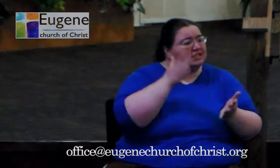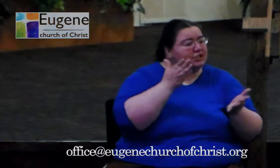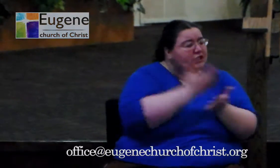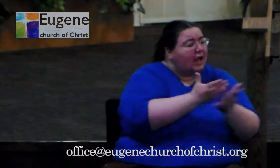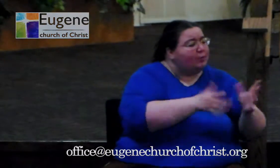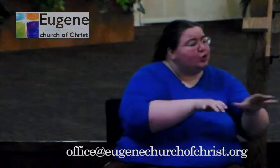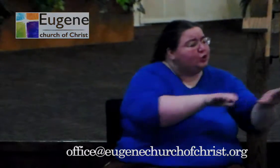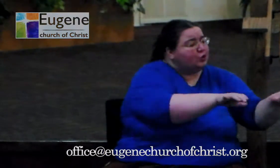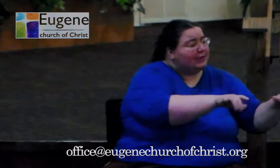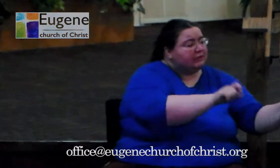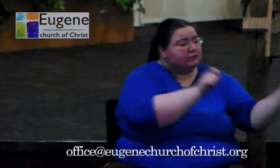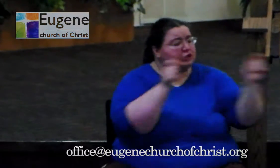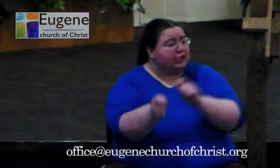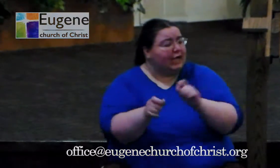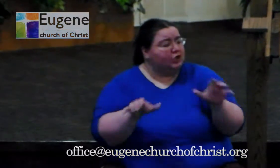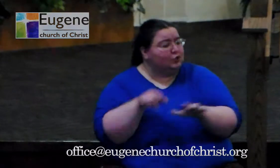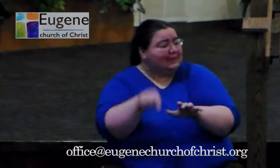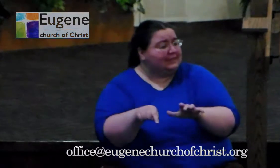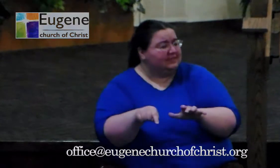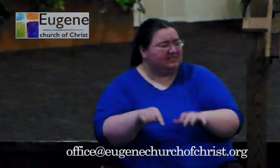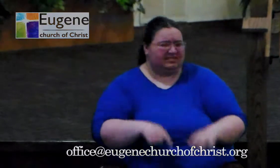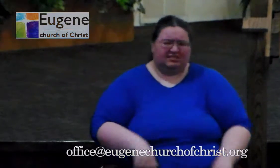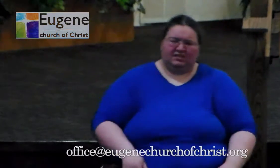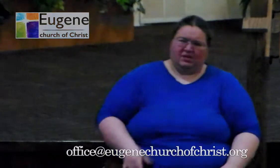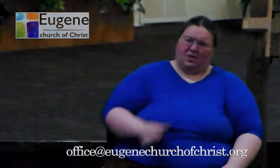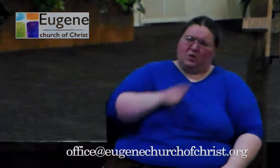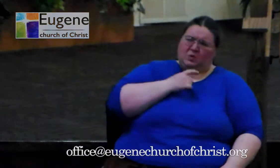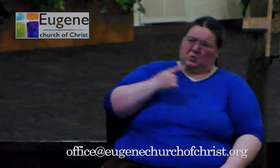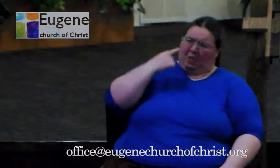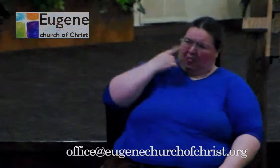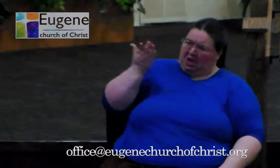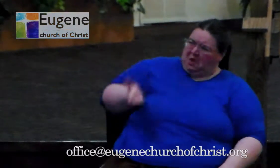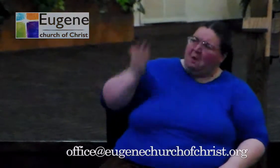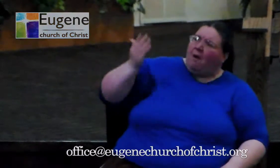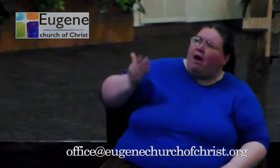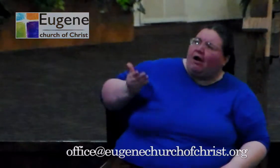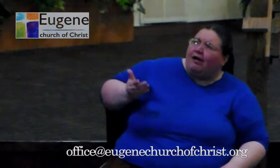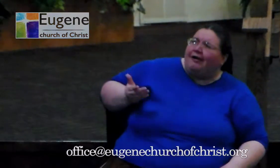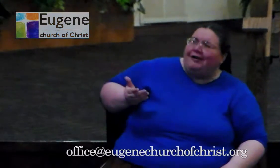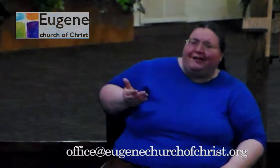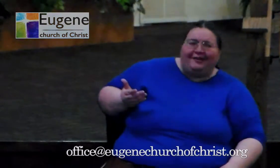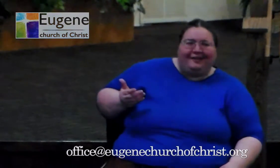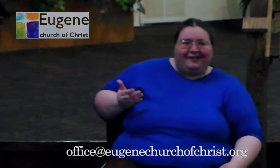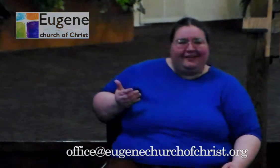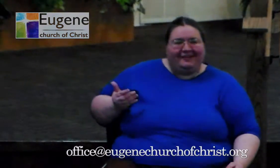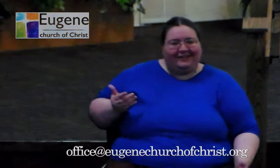You know, a lot of the message of what Jesus said is actually some of the message that people tend to latch onto today.